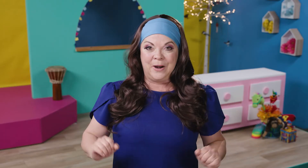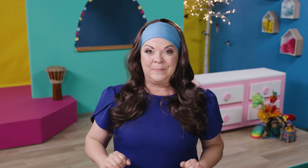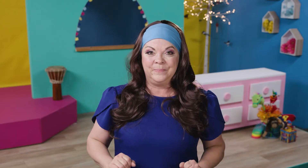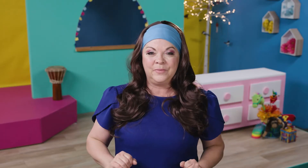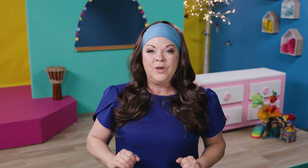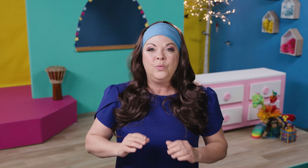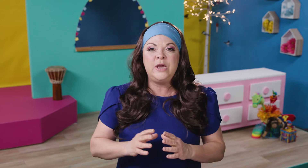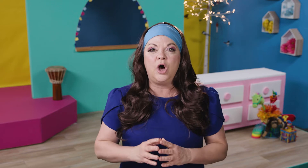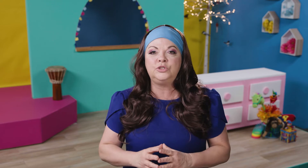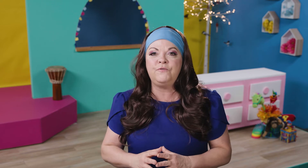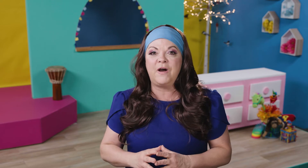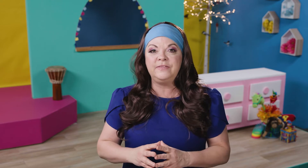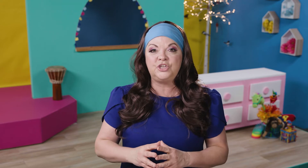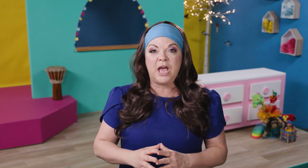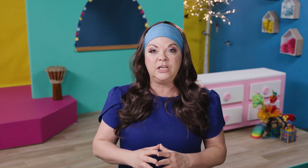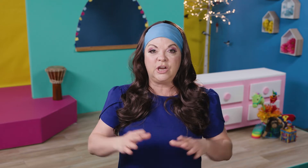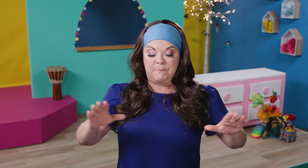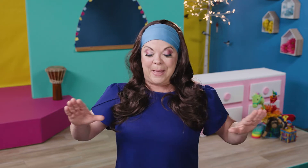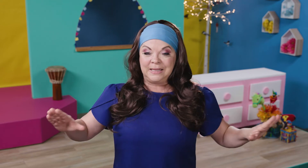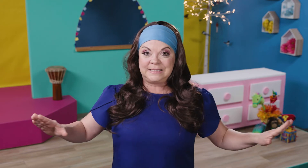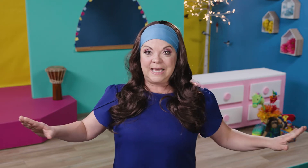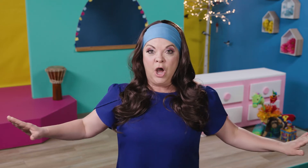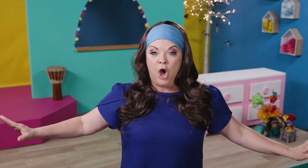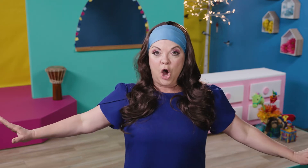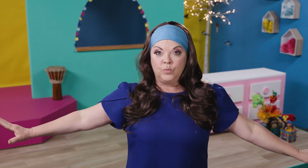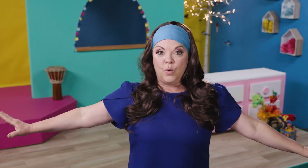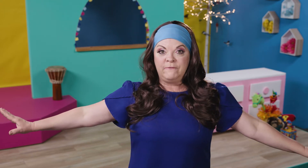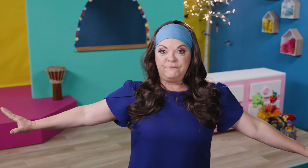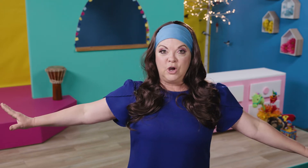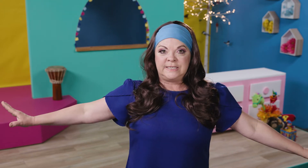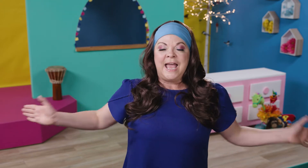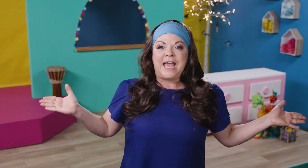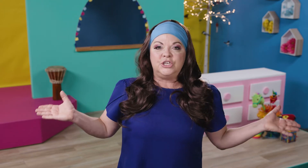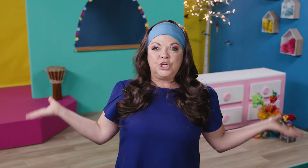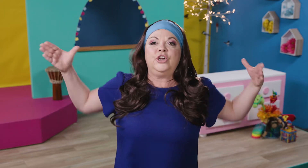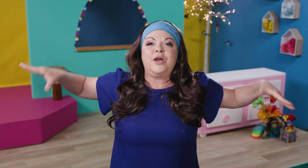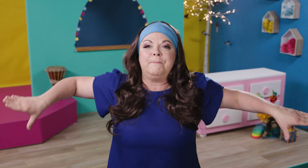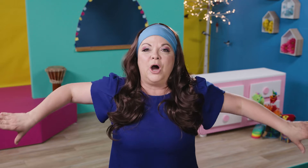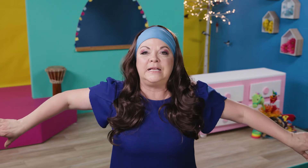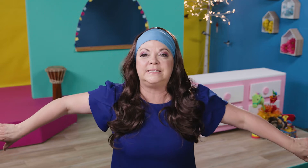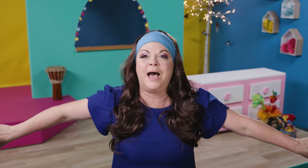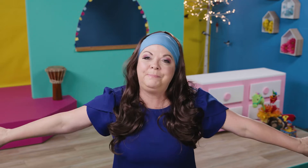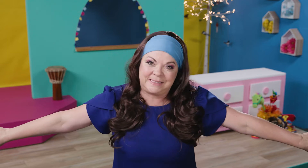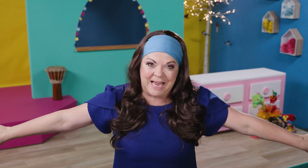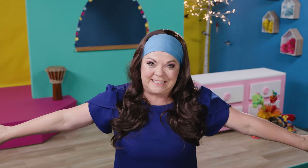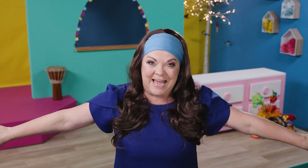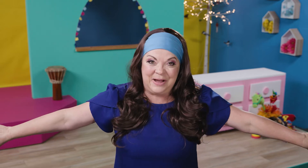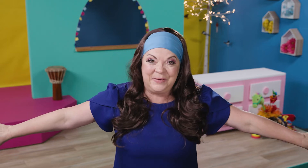We also find the challenge of balancing on one foot and turning our bodies upside down